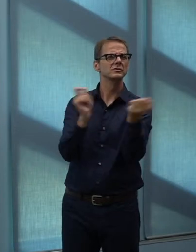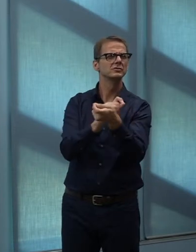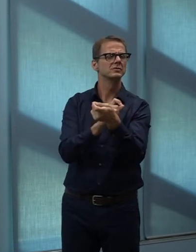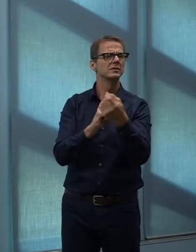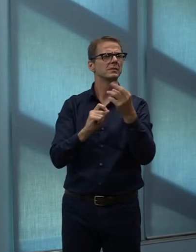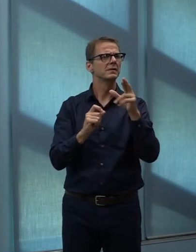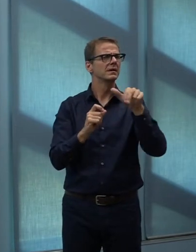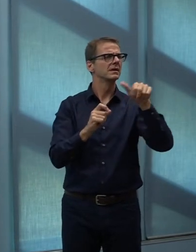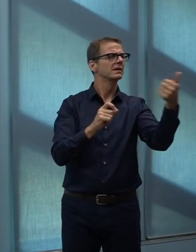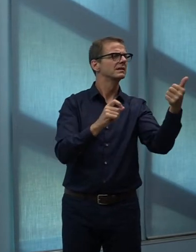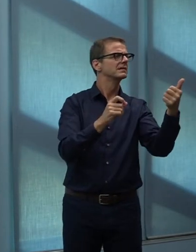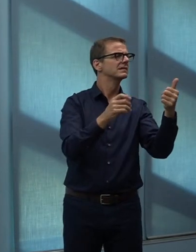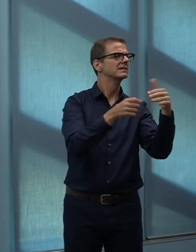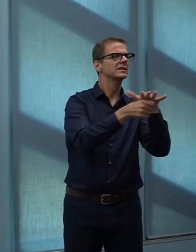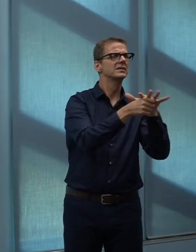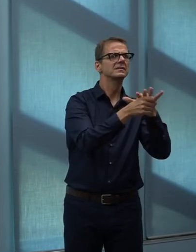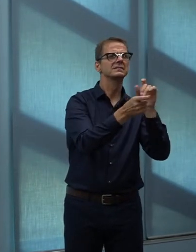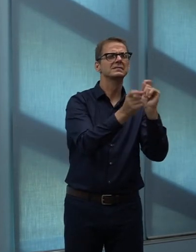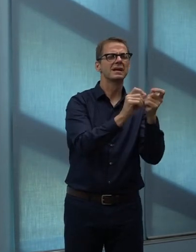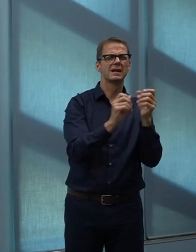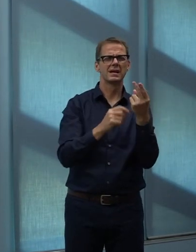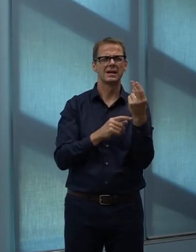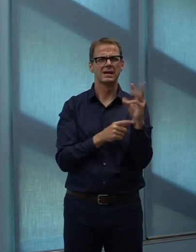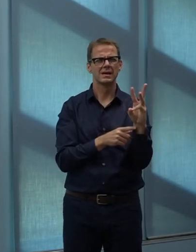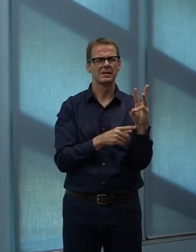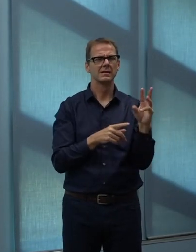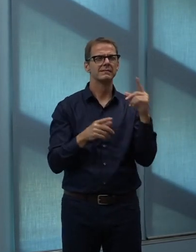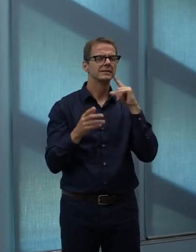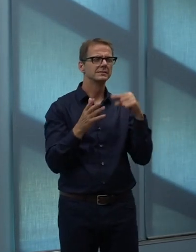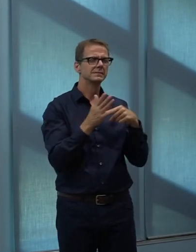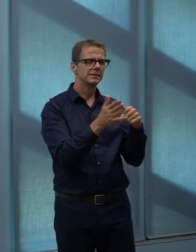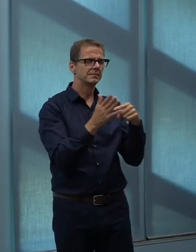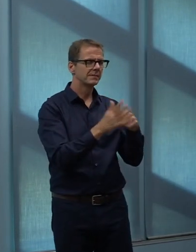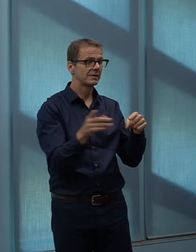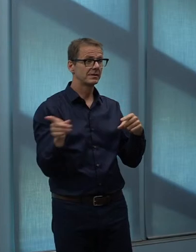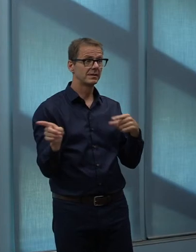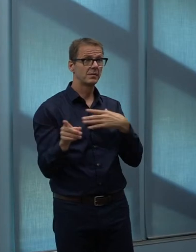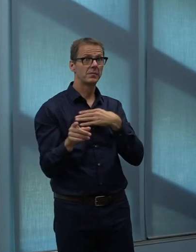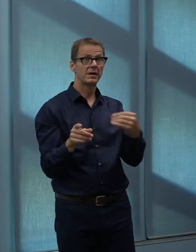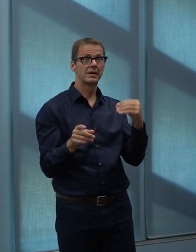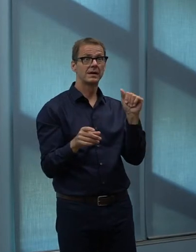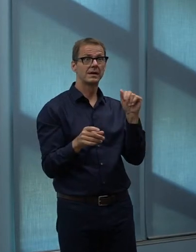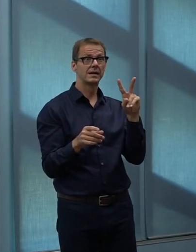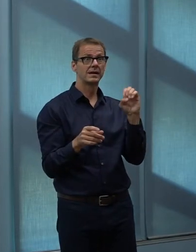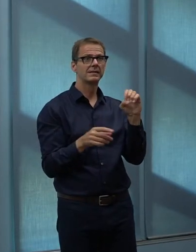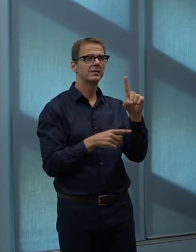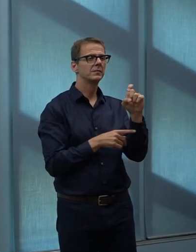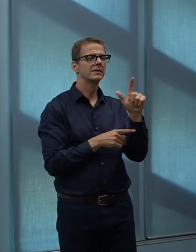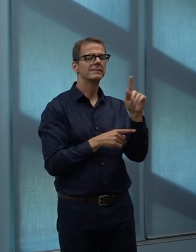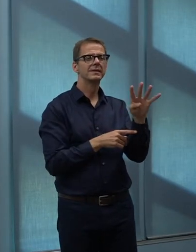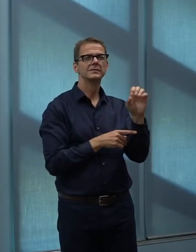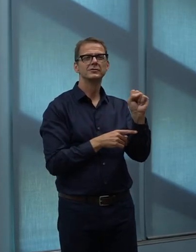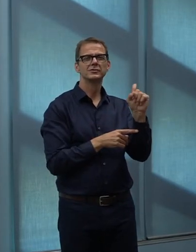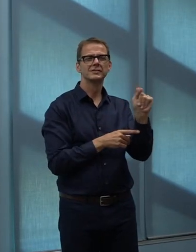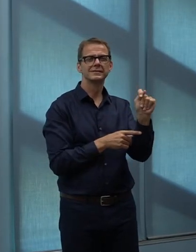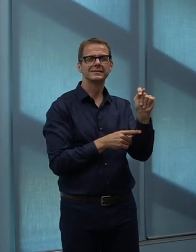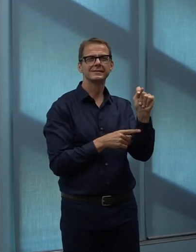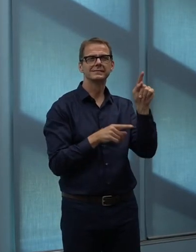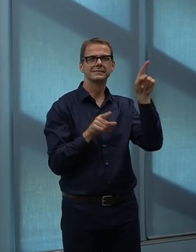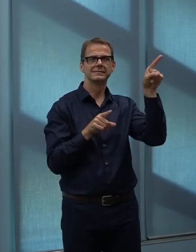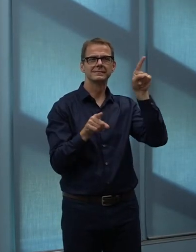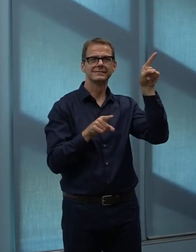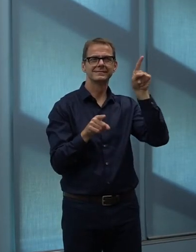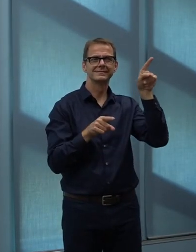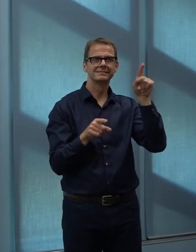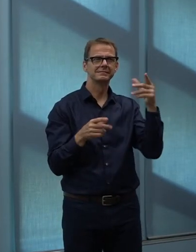are walkable, like White Ave, 124th Street, with these minimums? And what happens if that doesn't happen? So